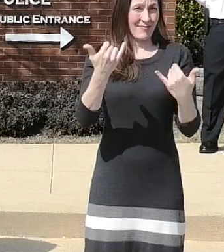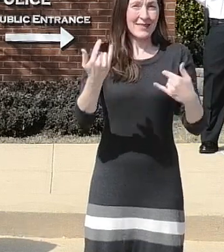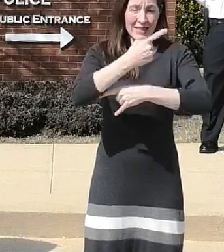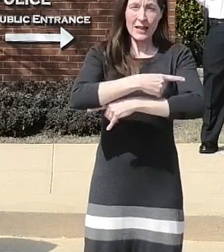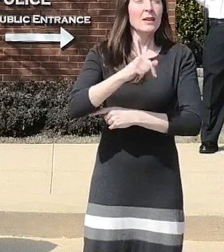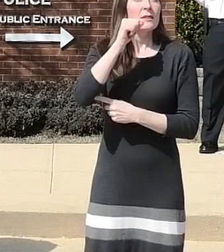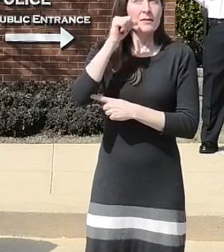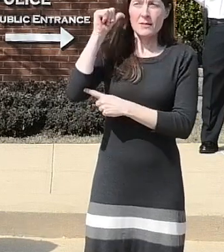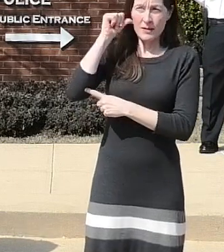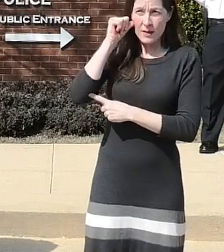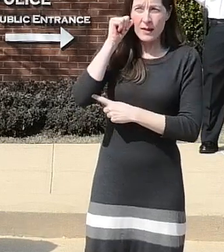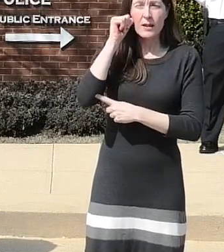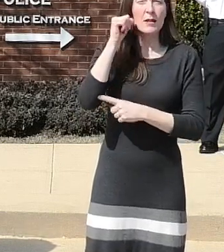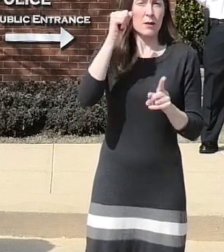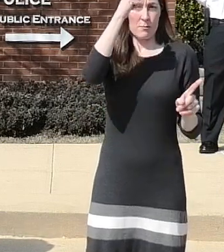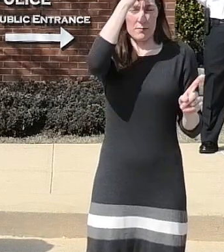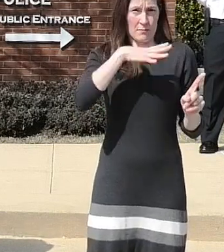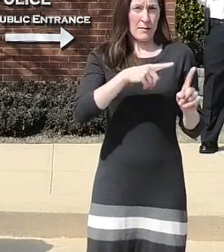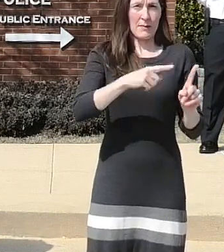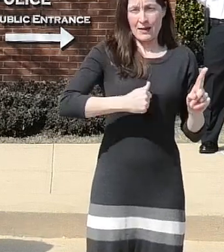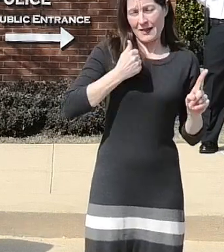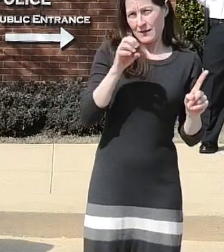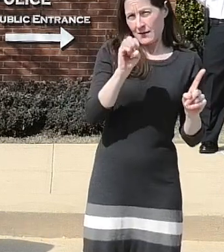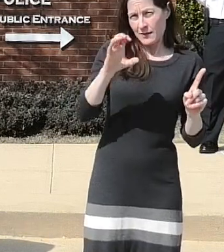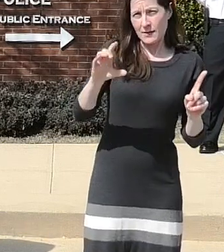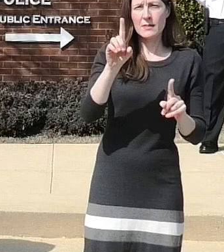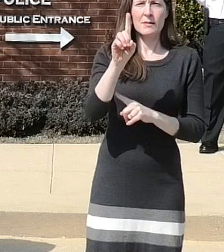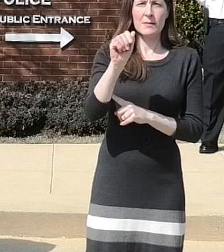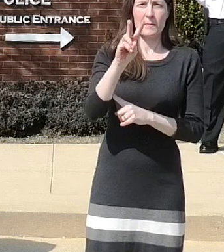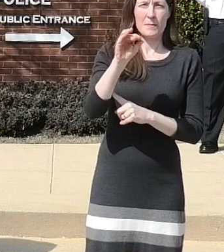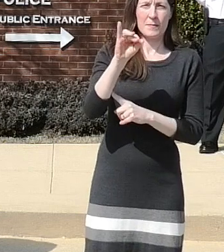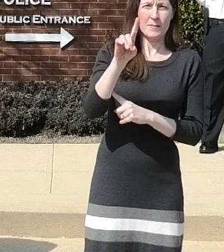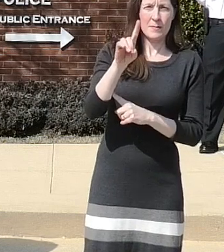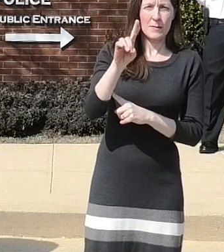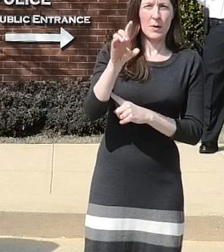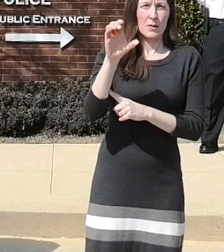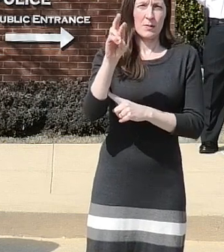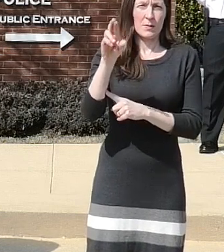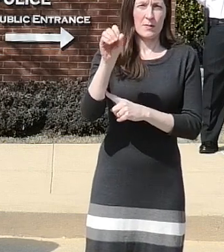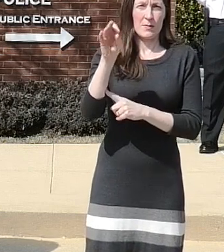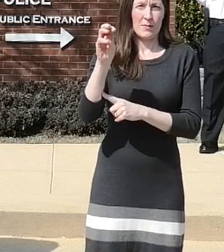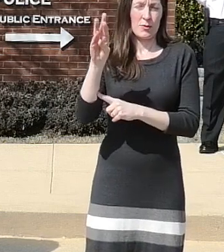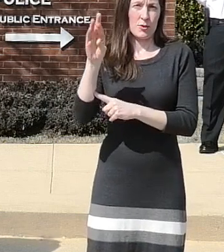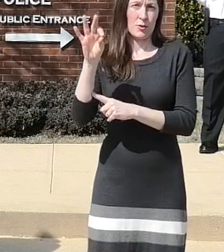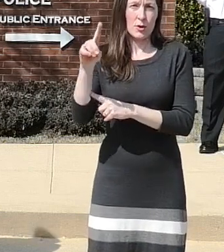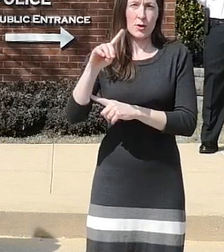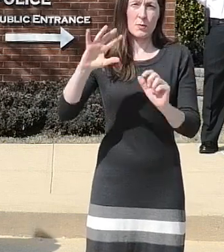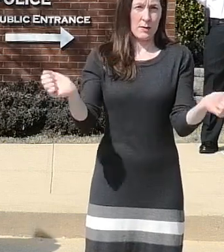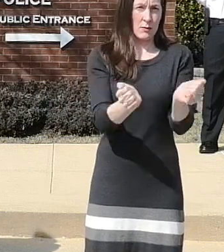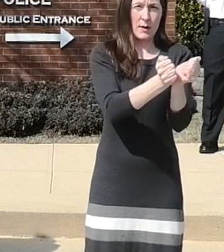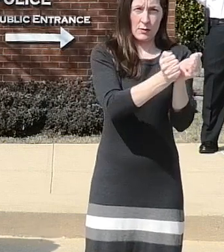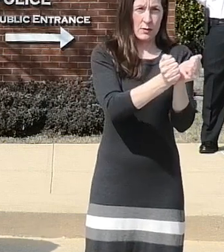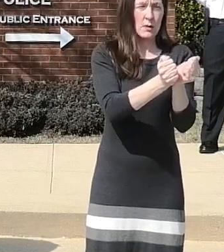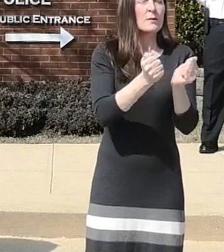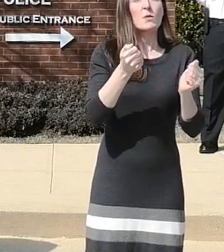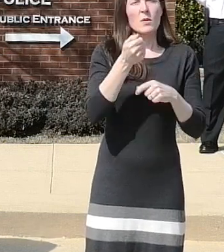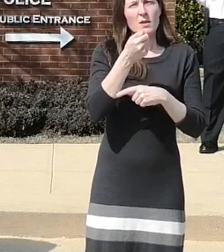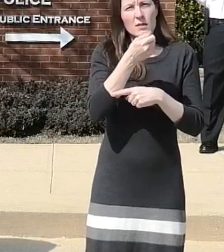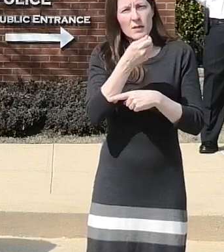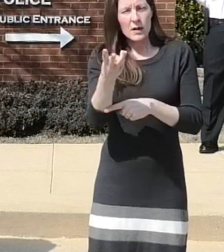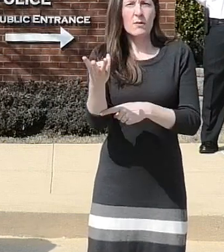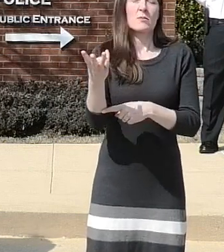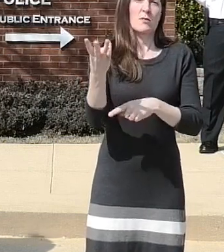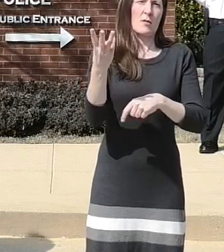city resident david crawford was arrested on multiple arson charges for a series of fires